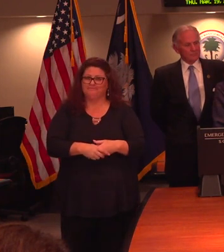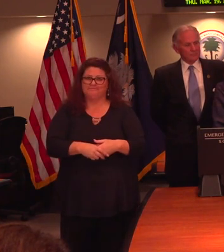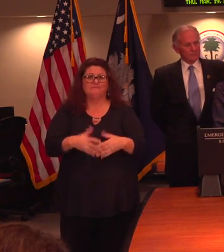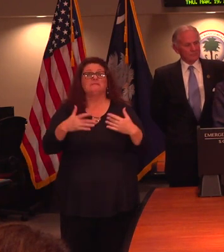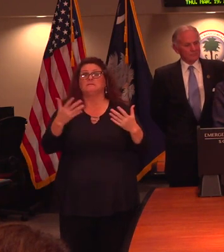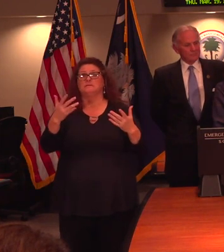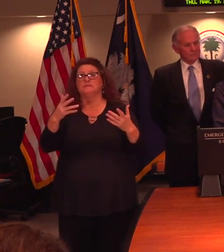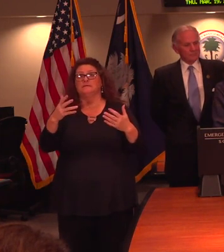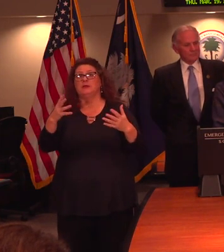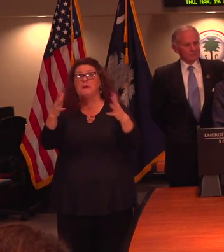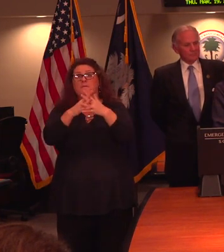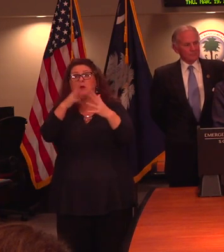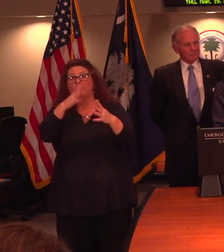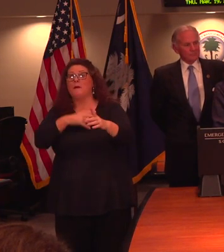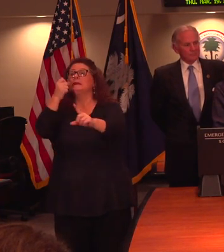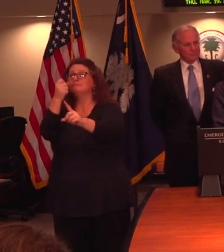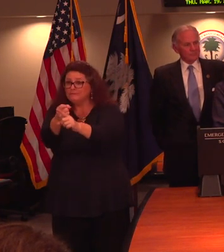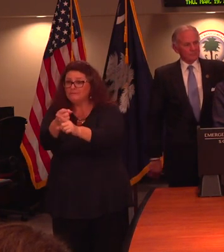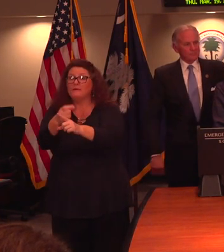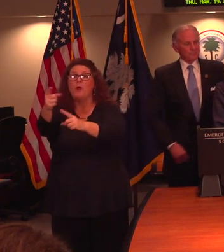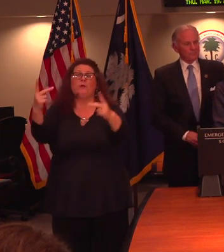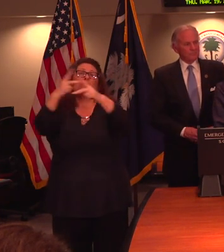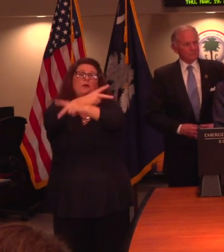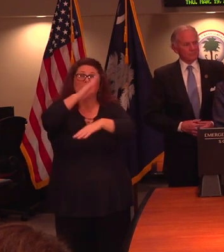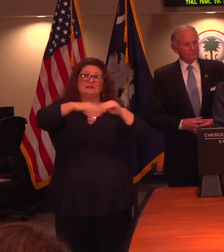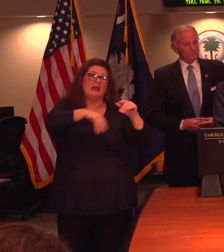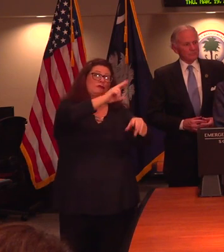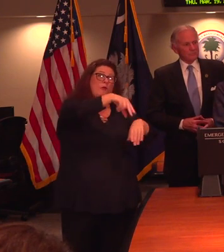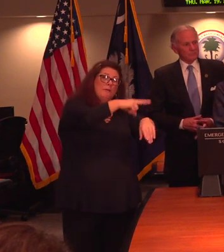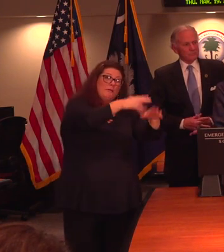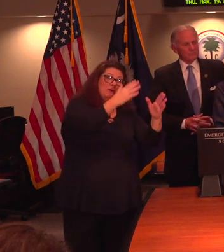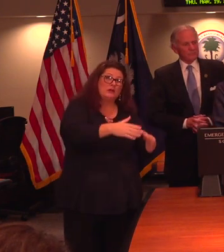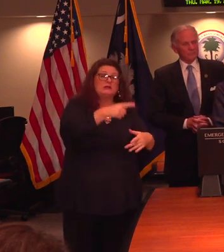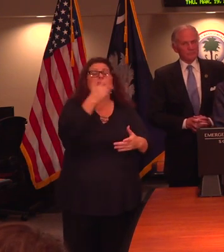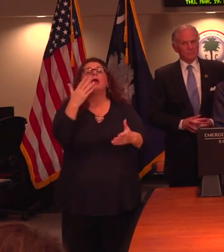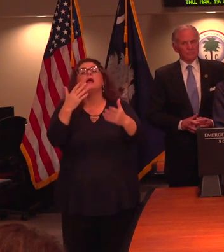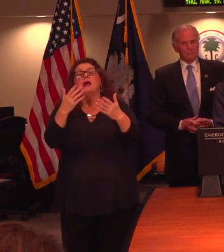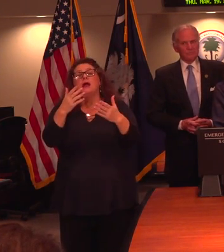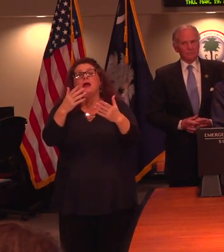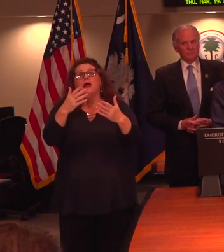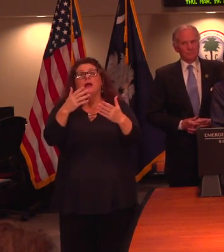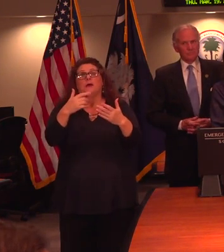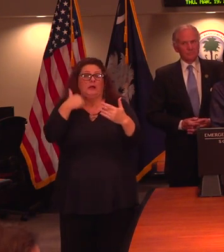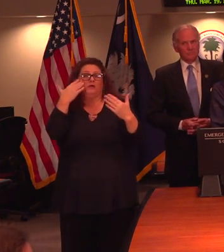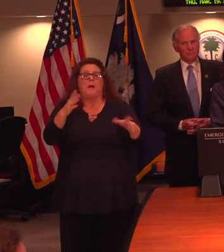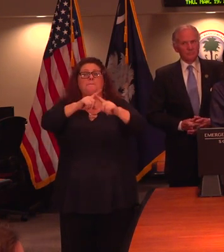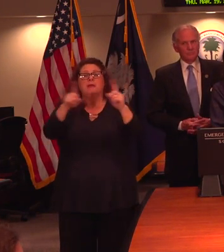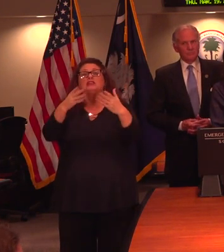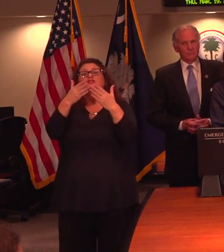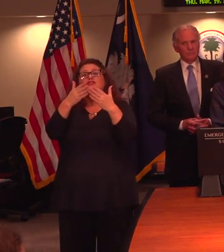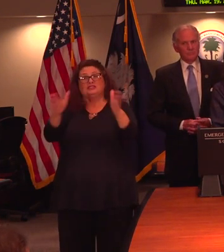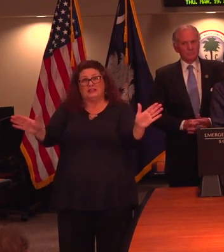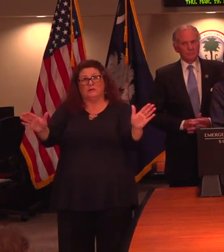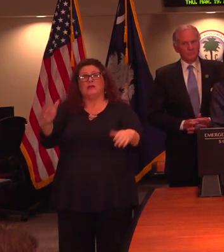experiencing more severe complications. But for pregnant women in general, they may do poorly when they have infections during pregnancy. So we ask